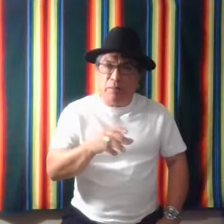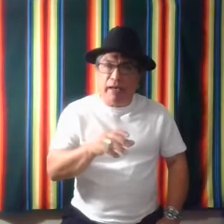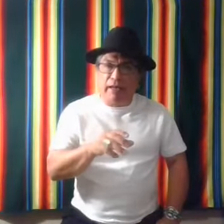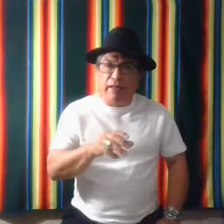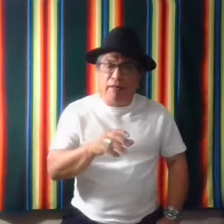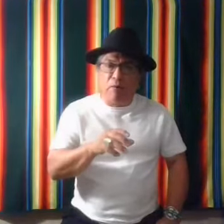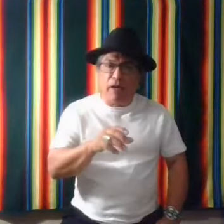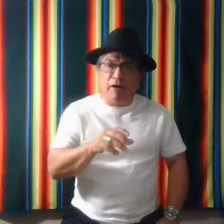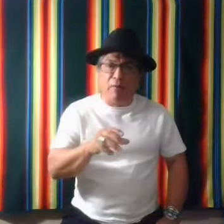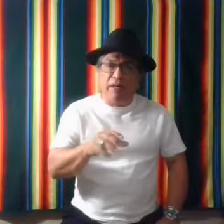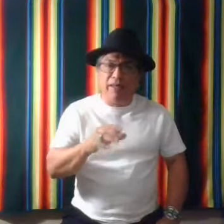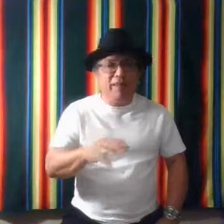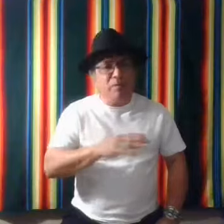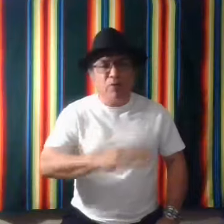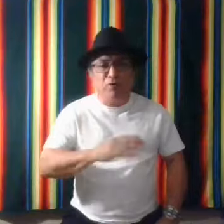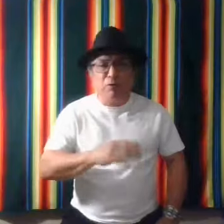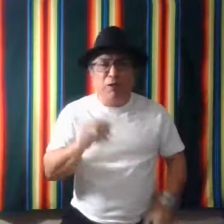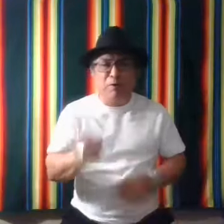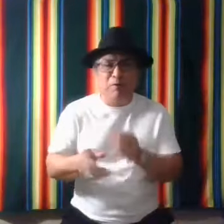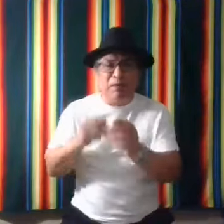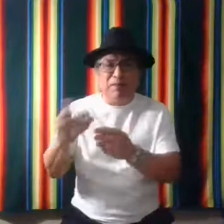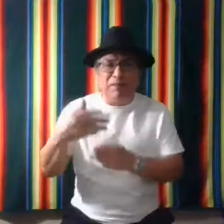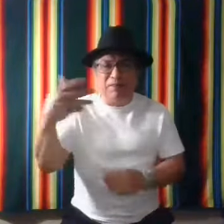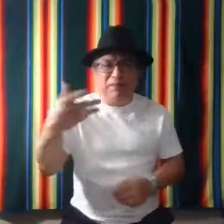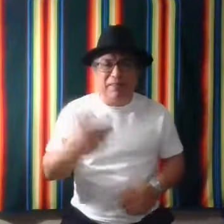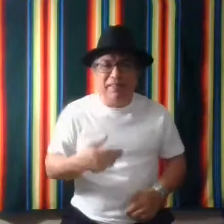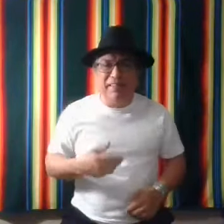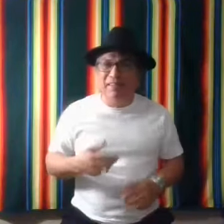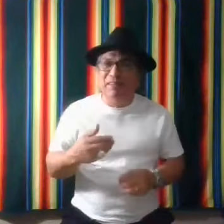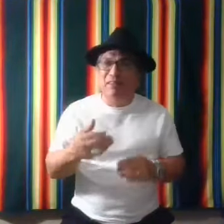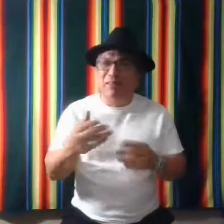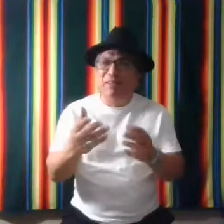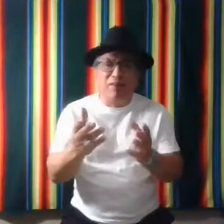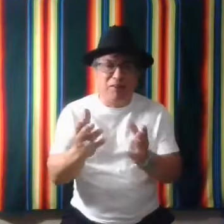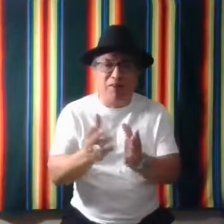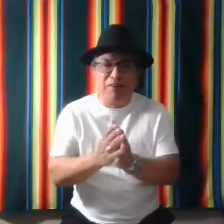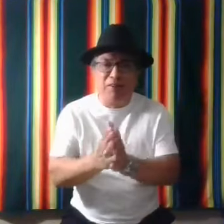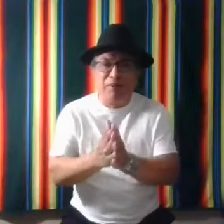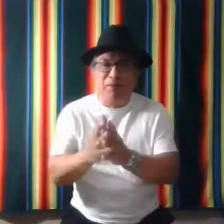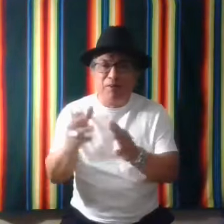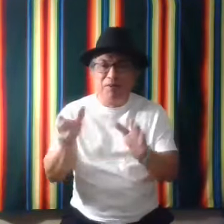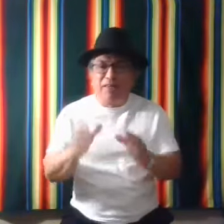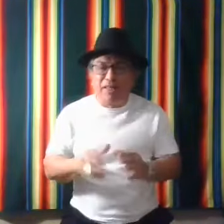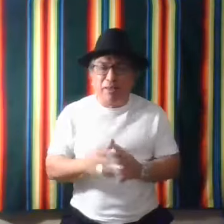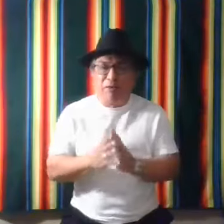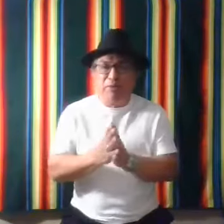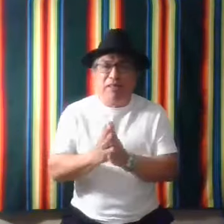back. And I thought, wow, we, balls really want to talk, to them, you know, using sign language, but